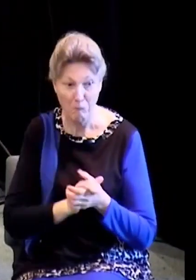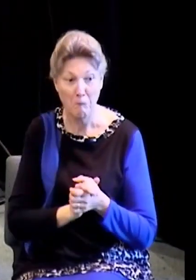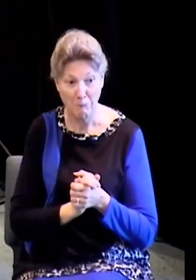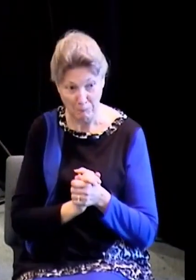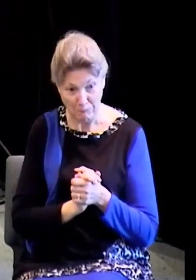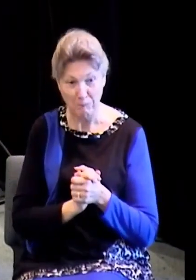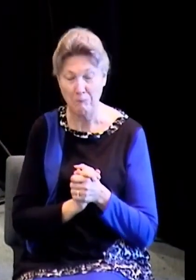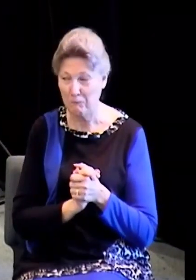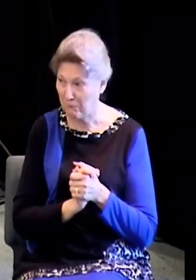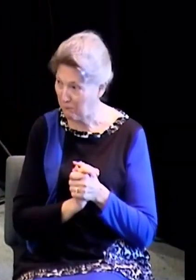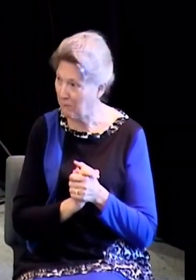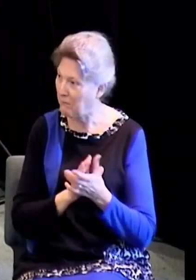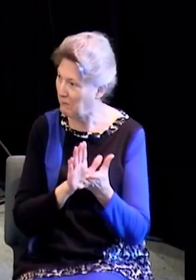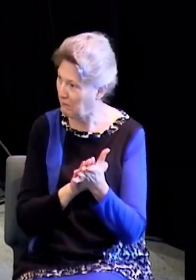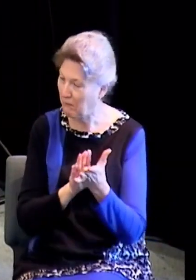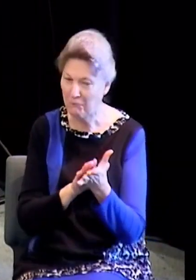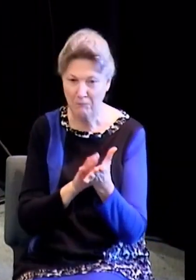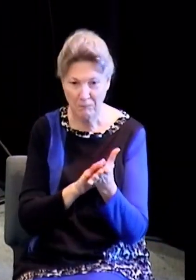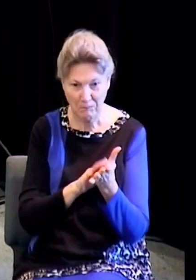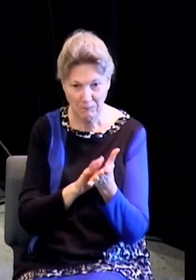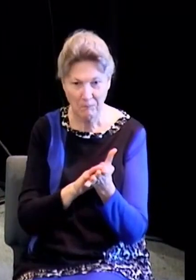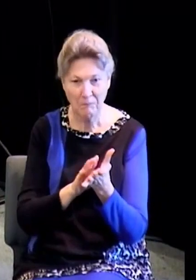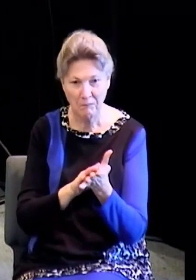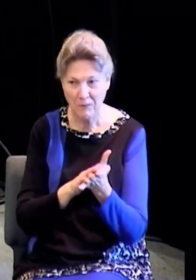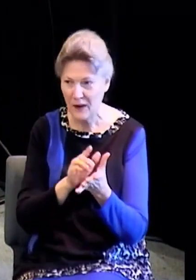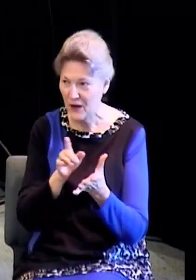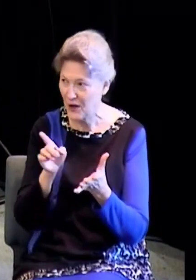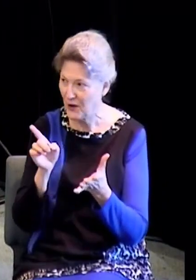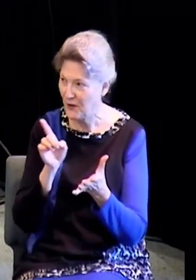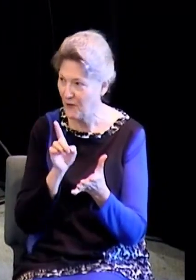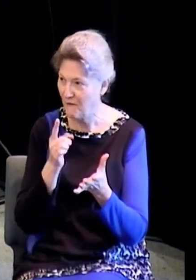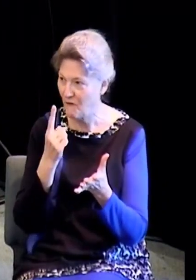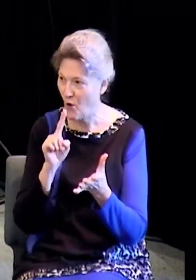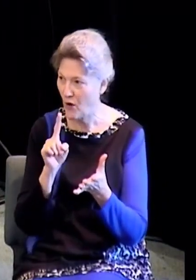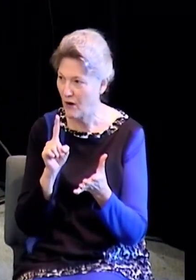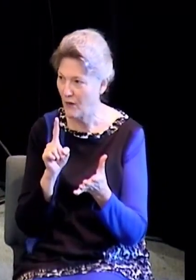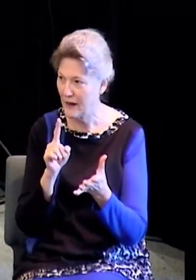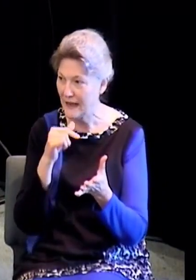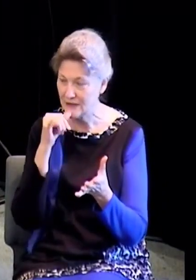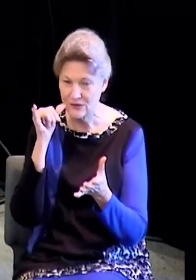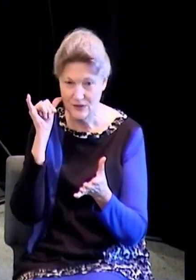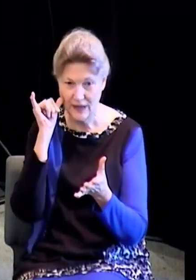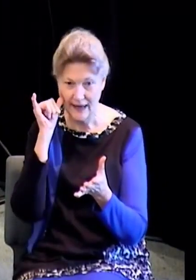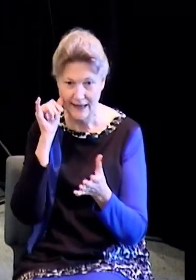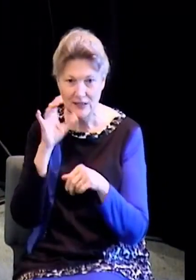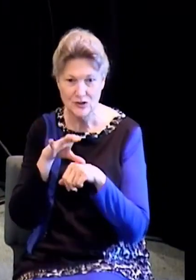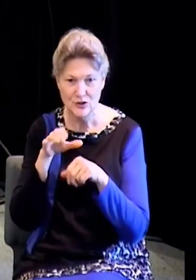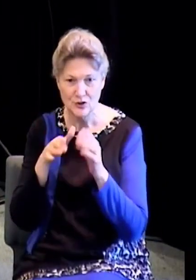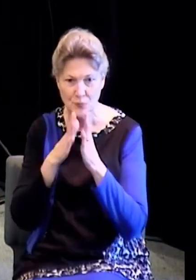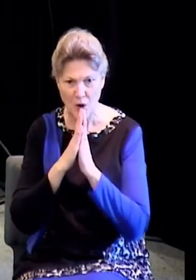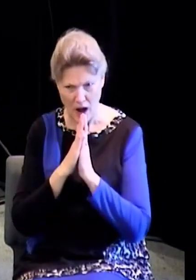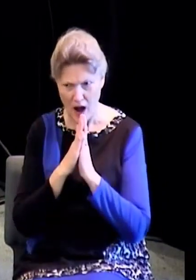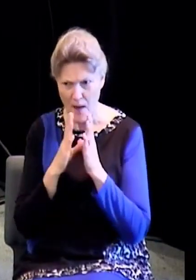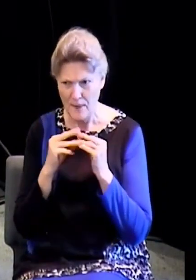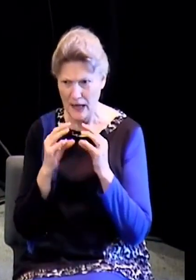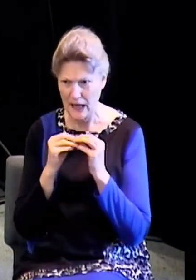I commend you, first of all, for a yes. Man, you sounded different than you did last time.